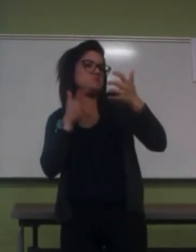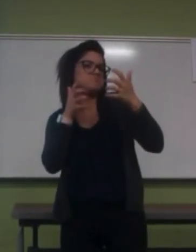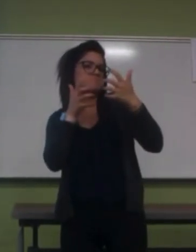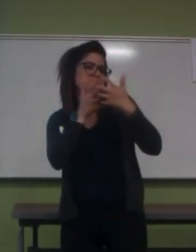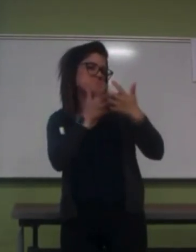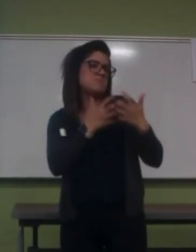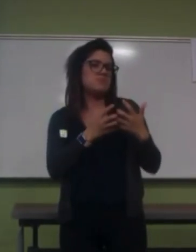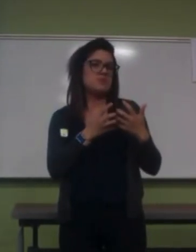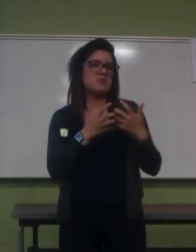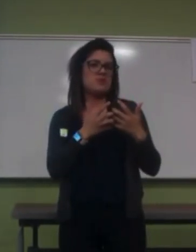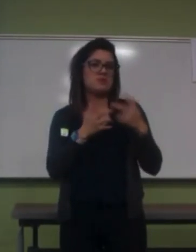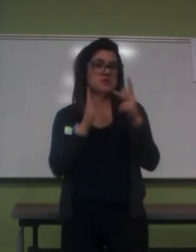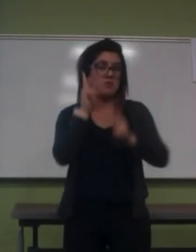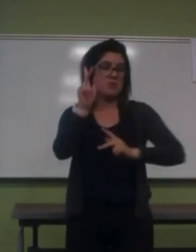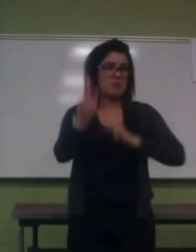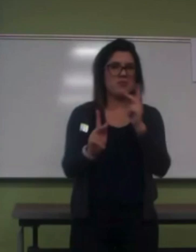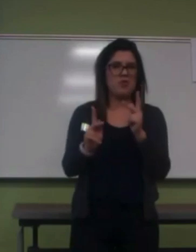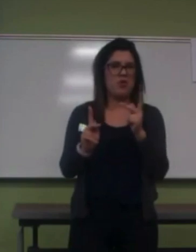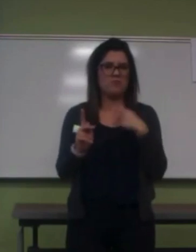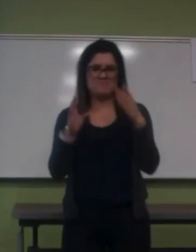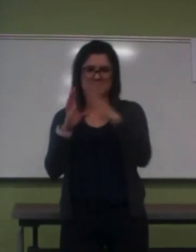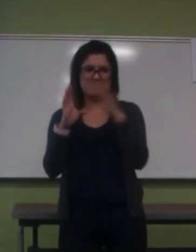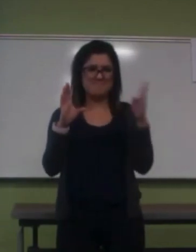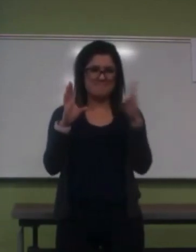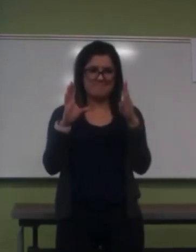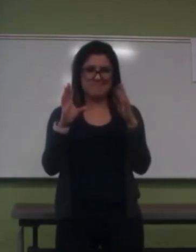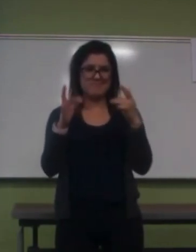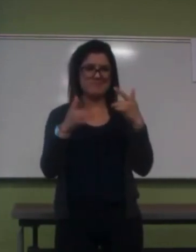born around the same time have some of the same personality traits.